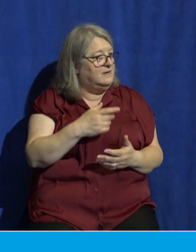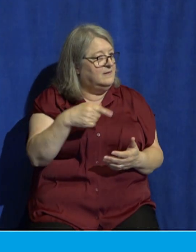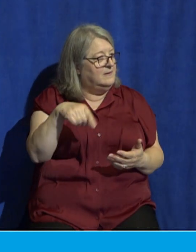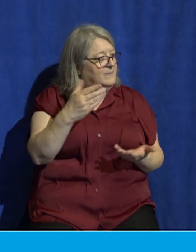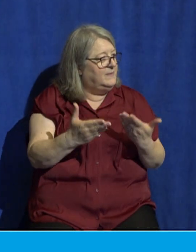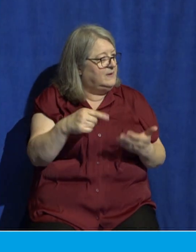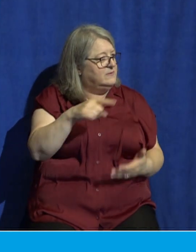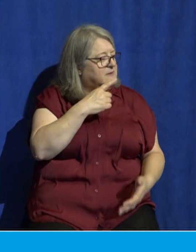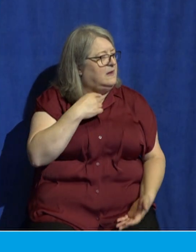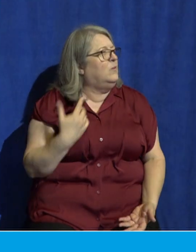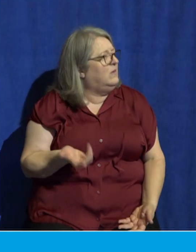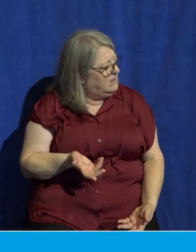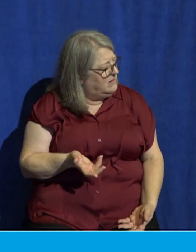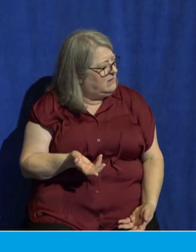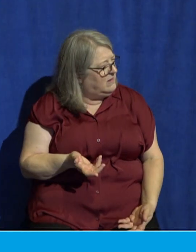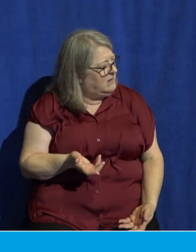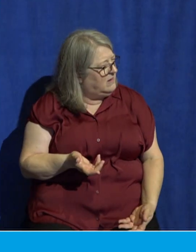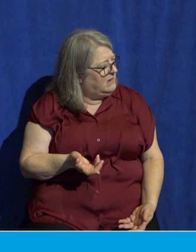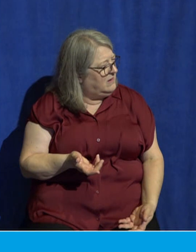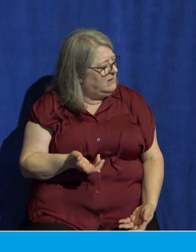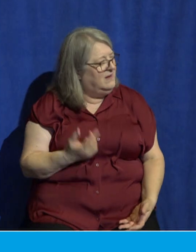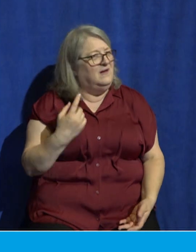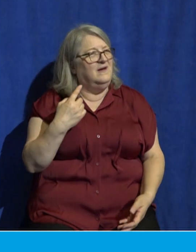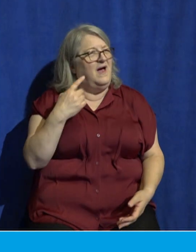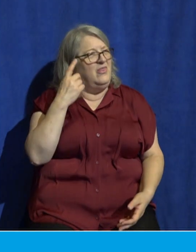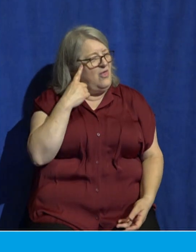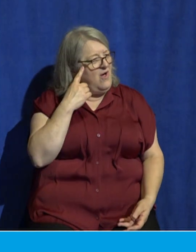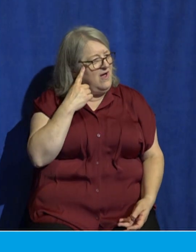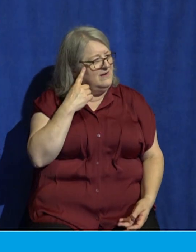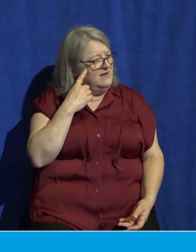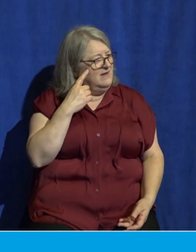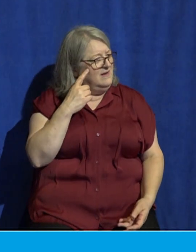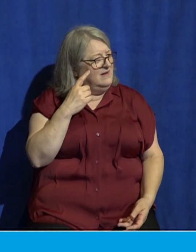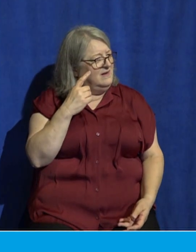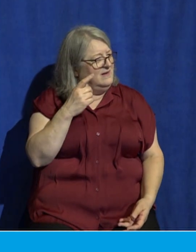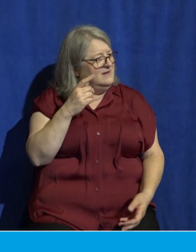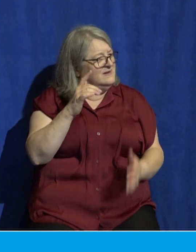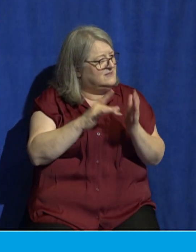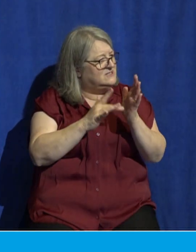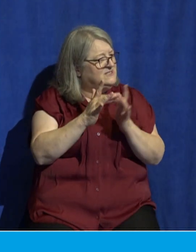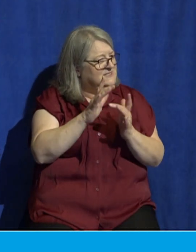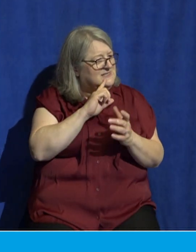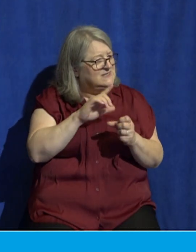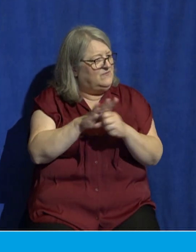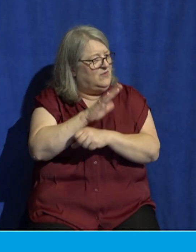I thought y'all believe as Christians Jesus is fully God. And you're saying there's something that he doesn't know when he's going to return?